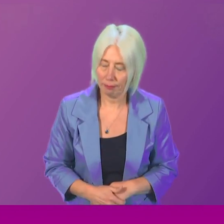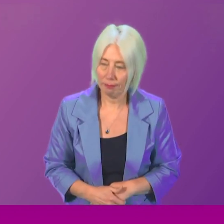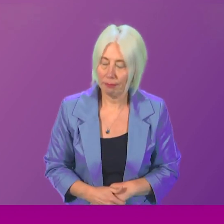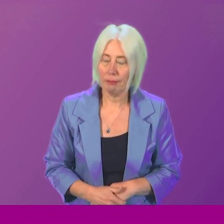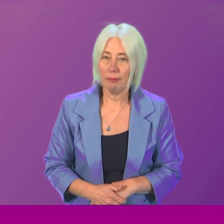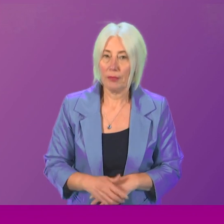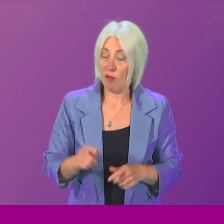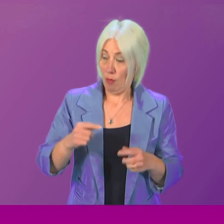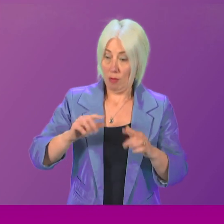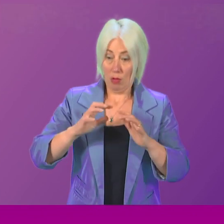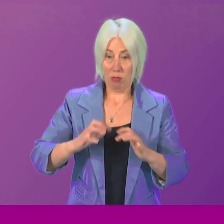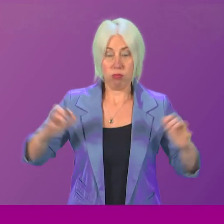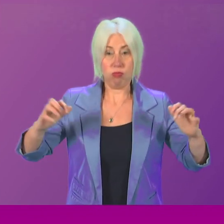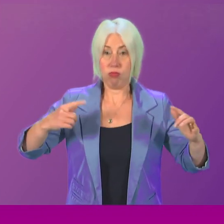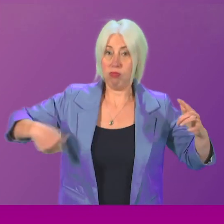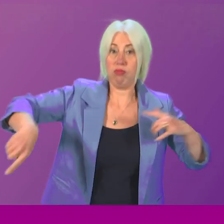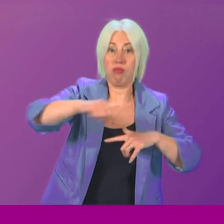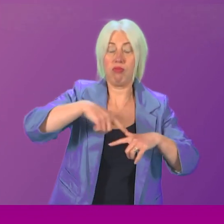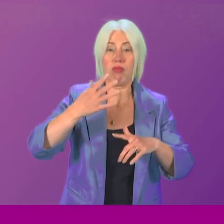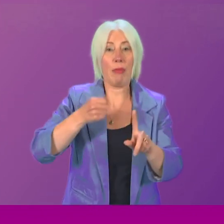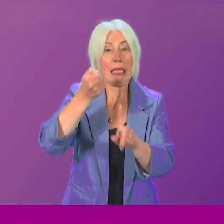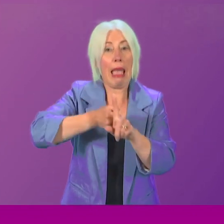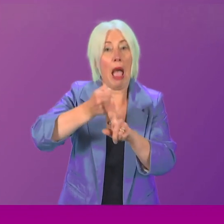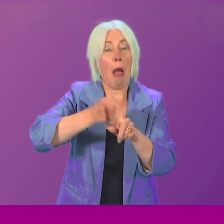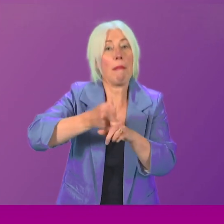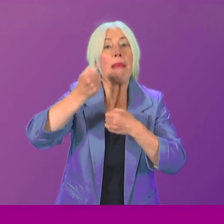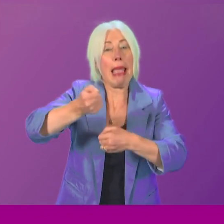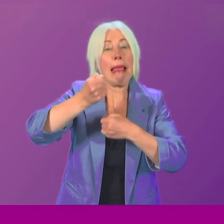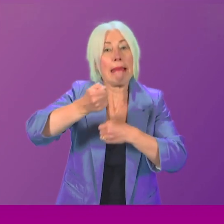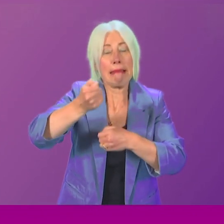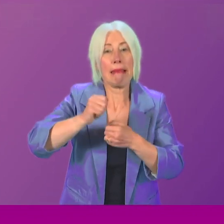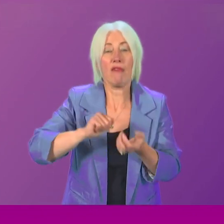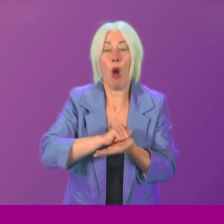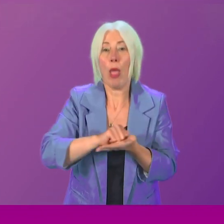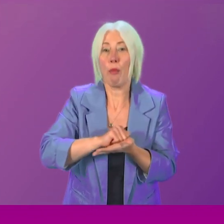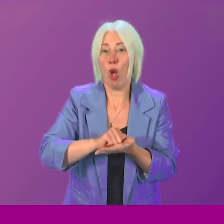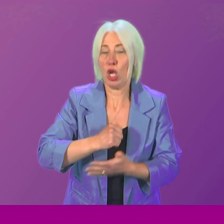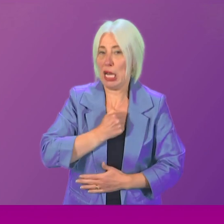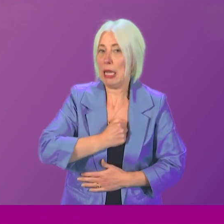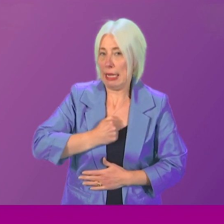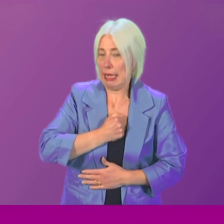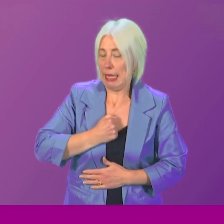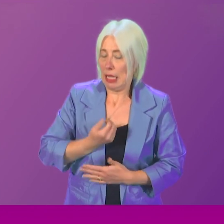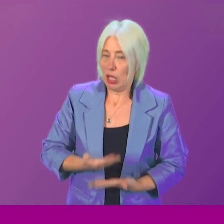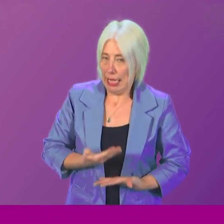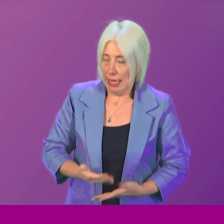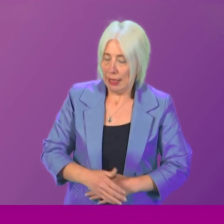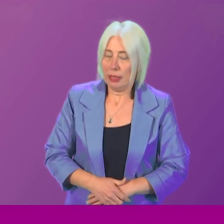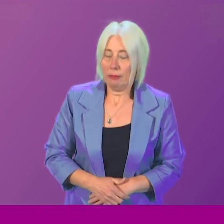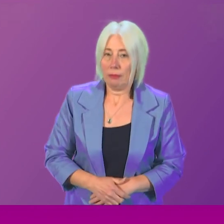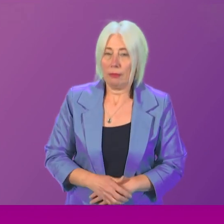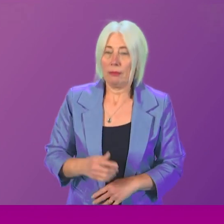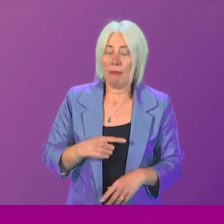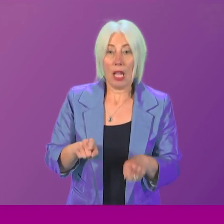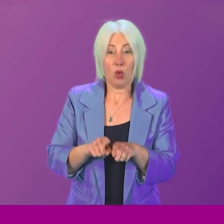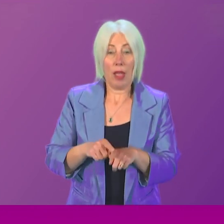across the chamber who have campaigned for the apology that has been offered today. I too would make